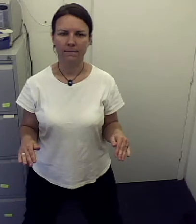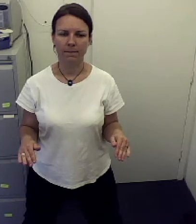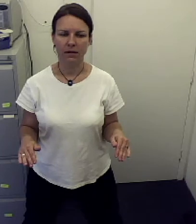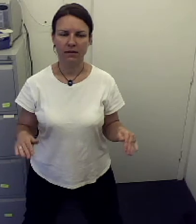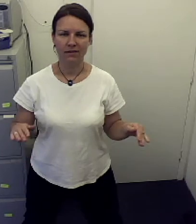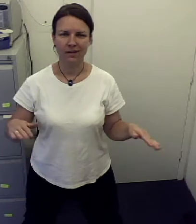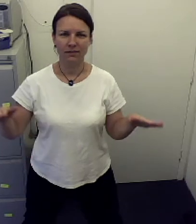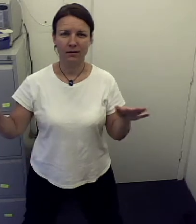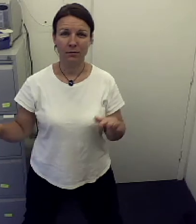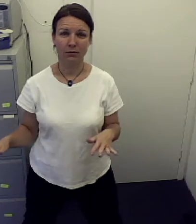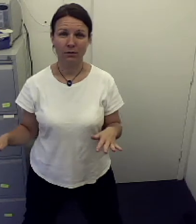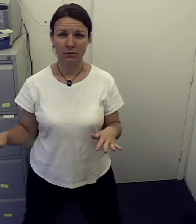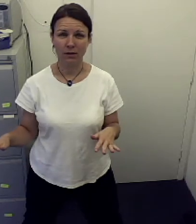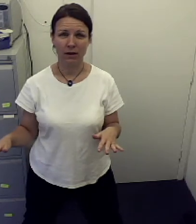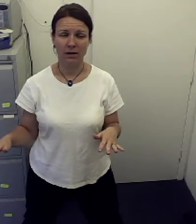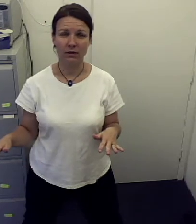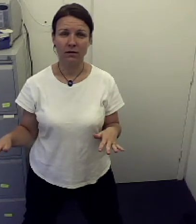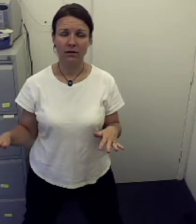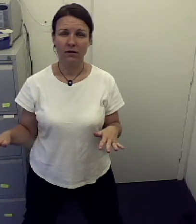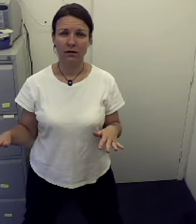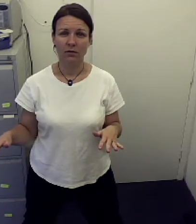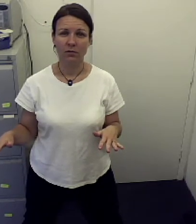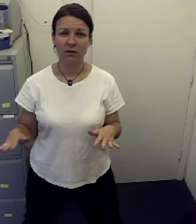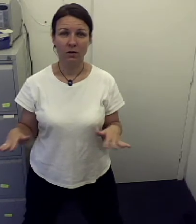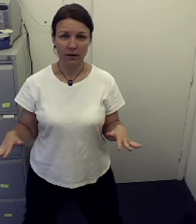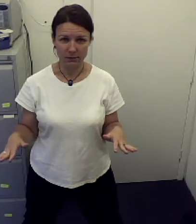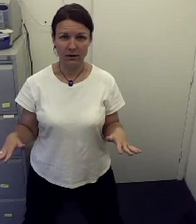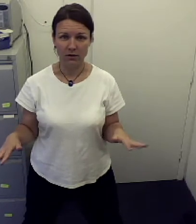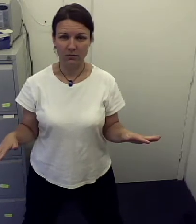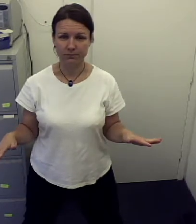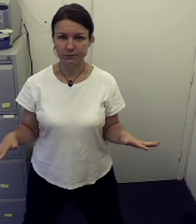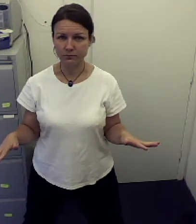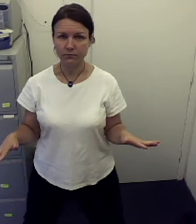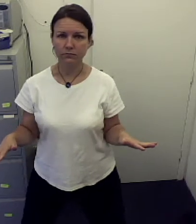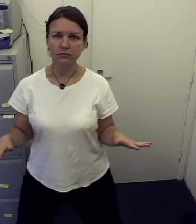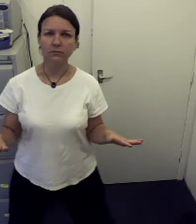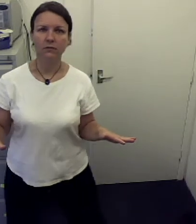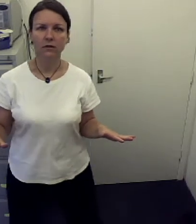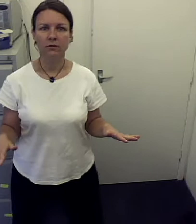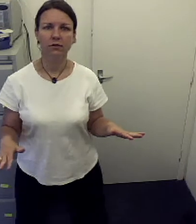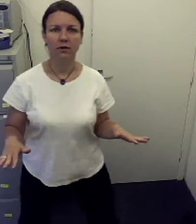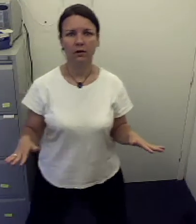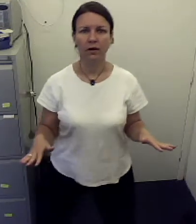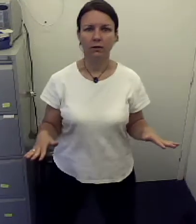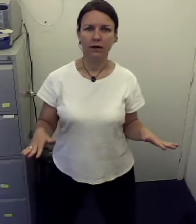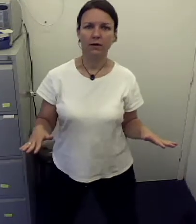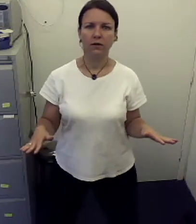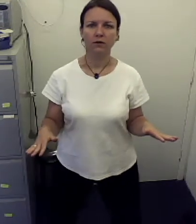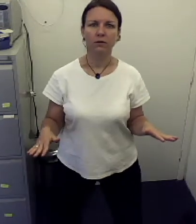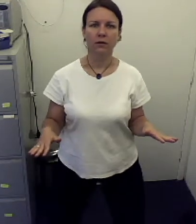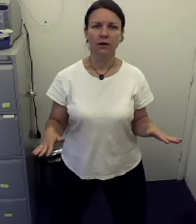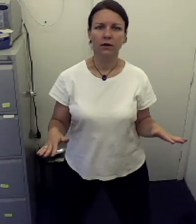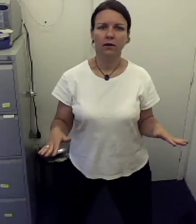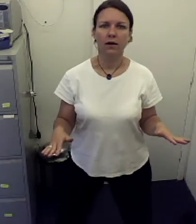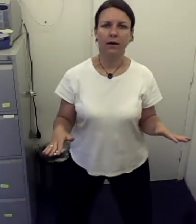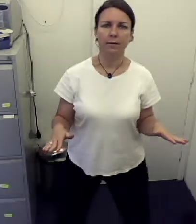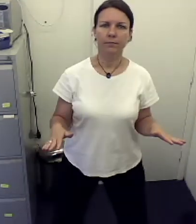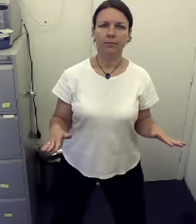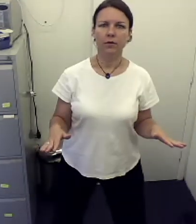And then the second time I'll run through it again with no explanation. Just so you know how quickly you can do it. Right,